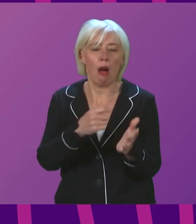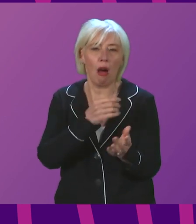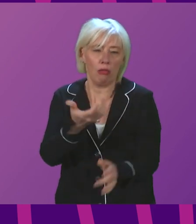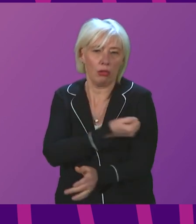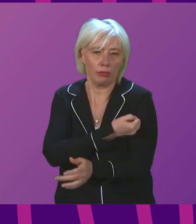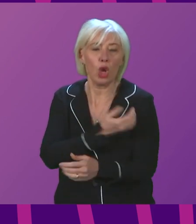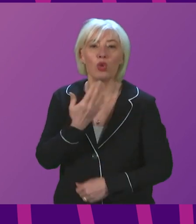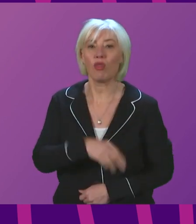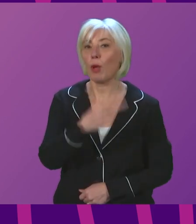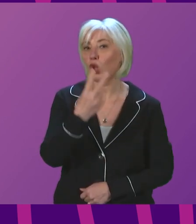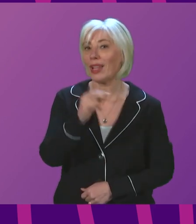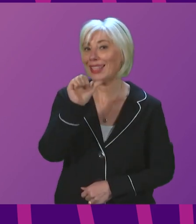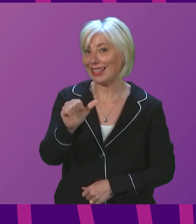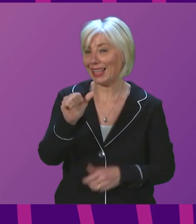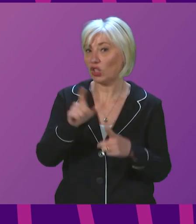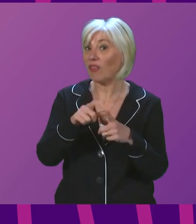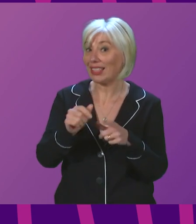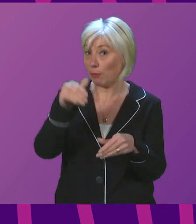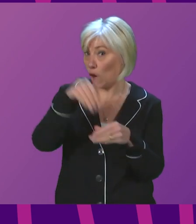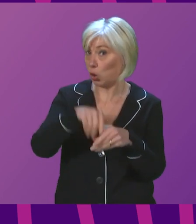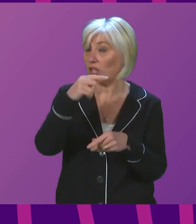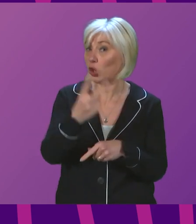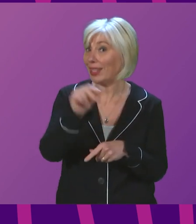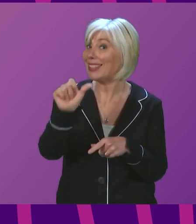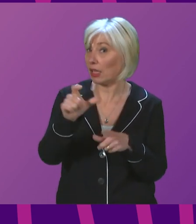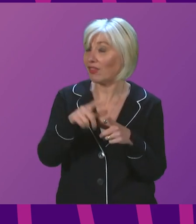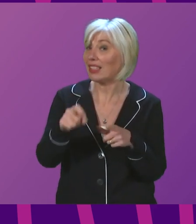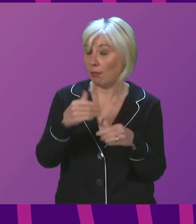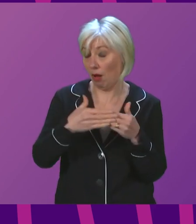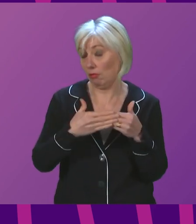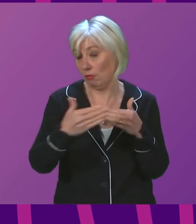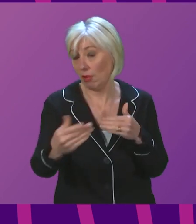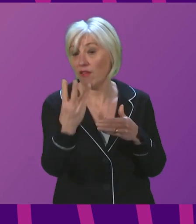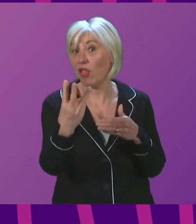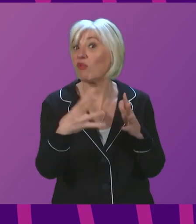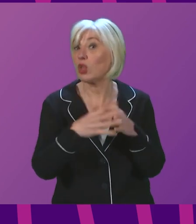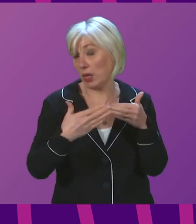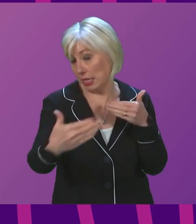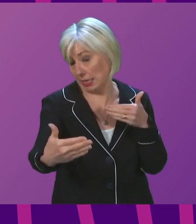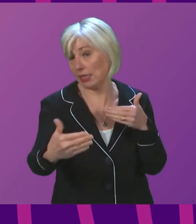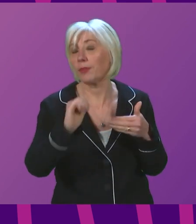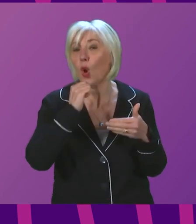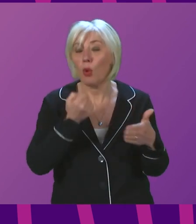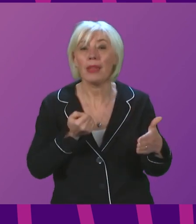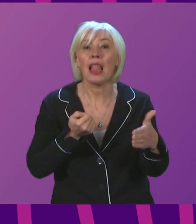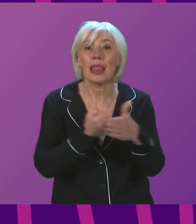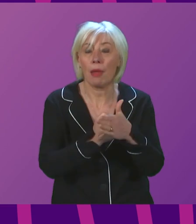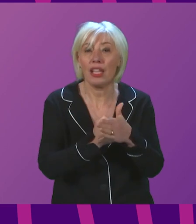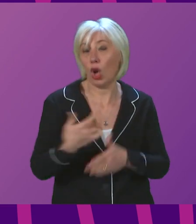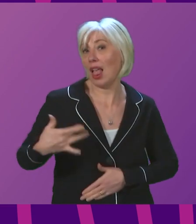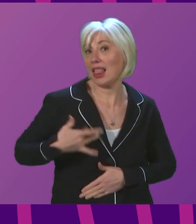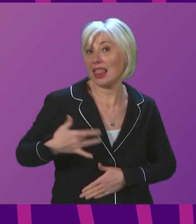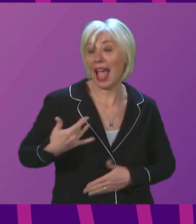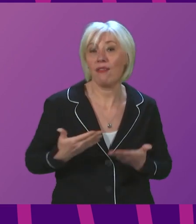26th of December, inclusive of that date, for a period of up to three weeks, we intend to place limits on the size of live